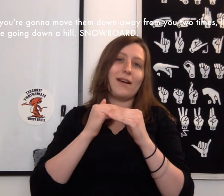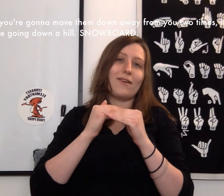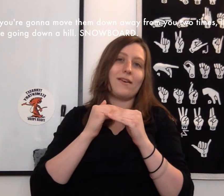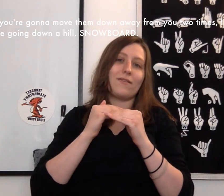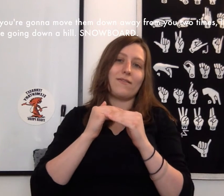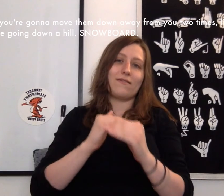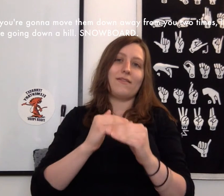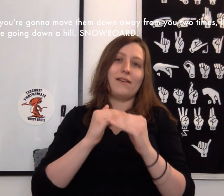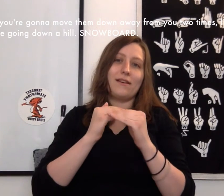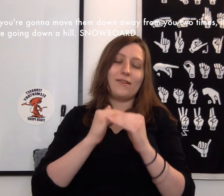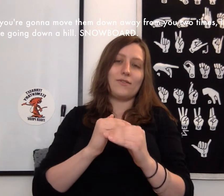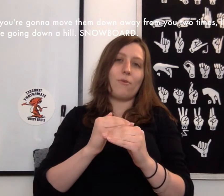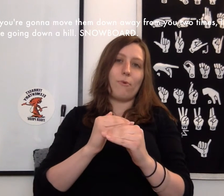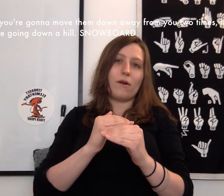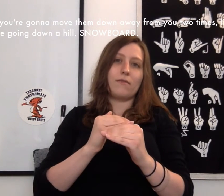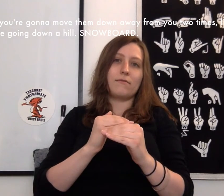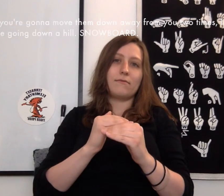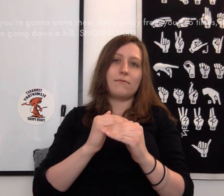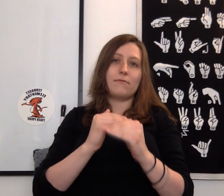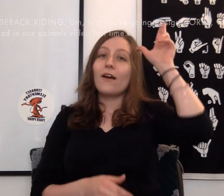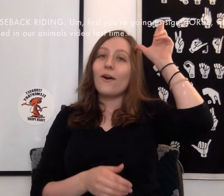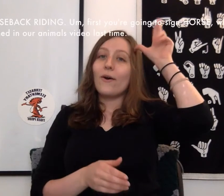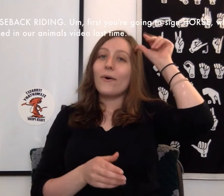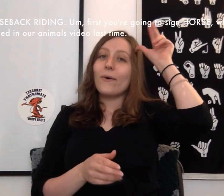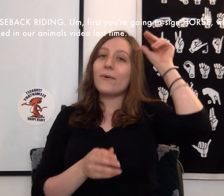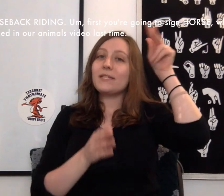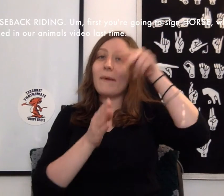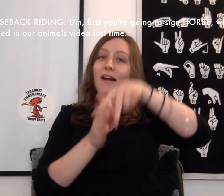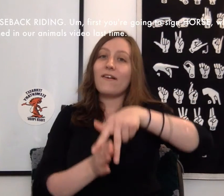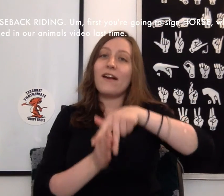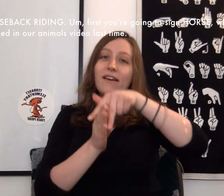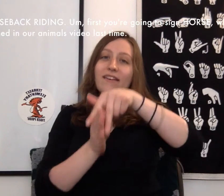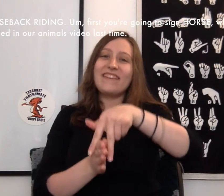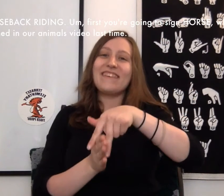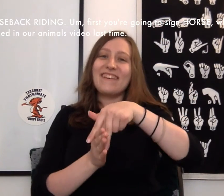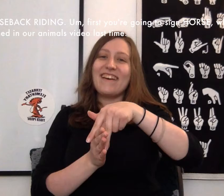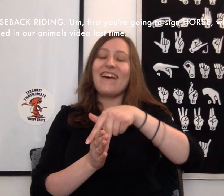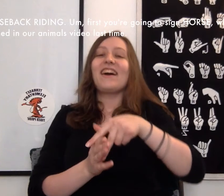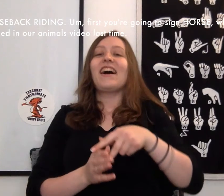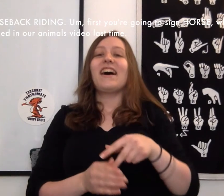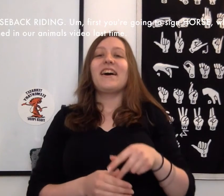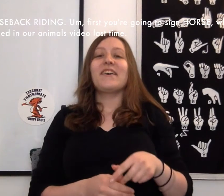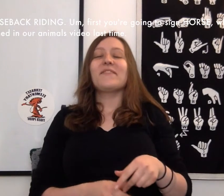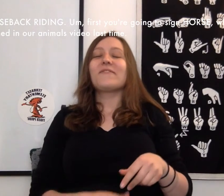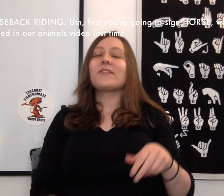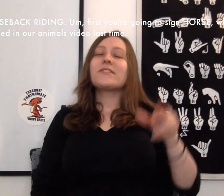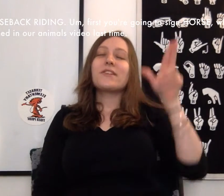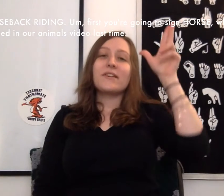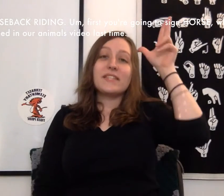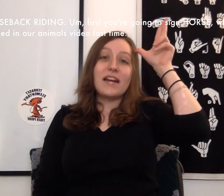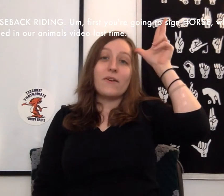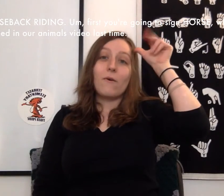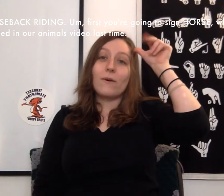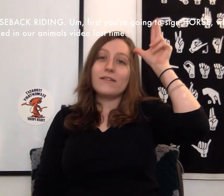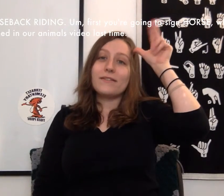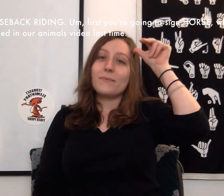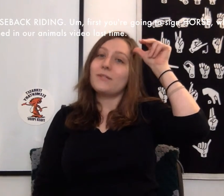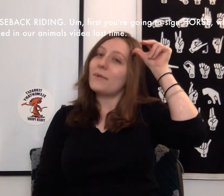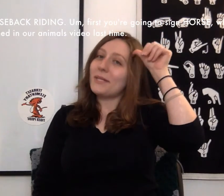down a hill. Snowboard. Horseback riding. Ski. First, you're going to sign horse, which we